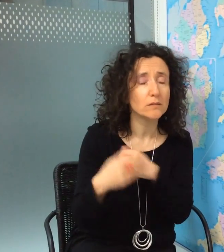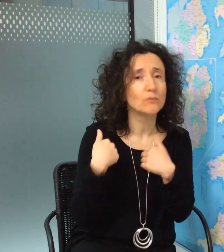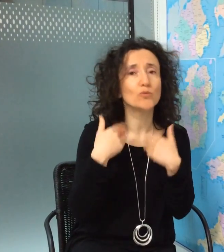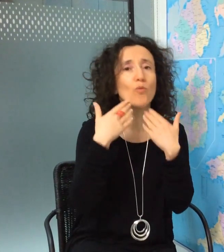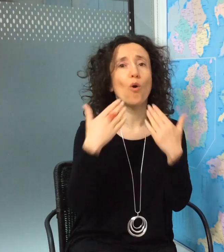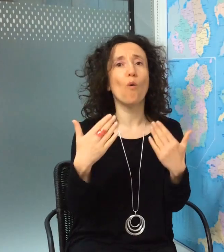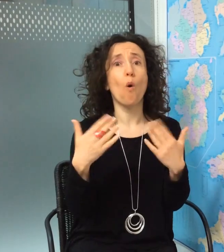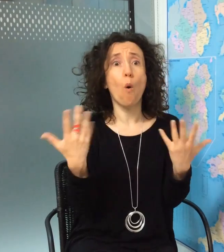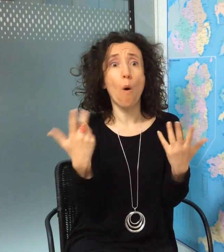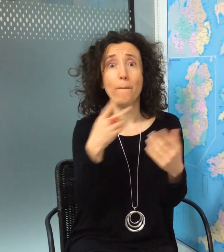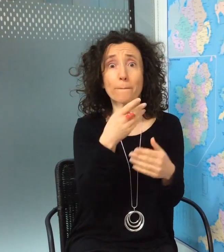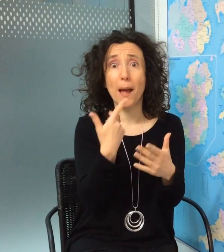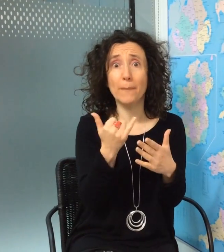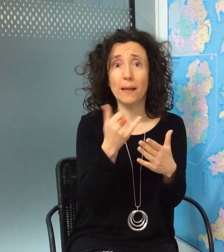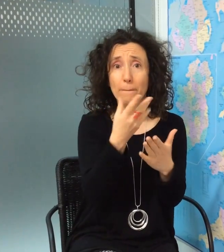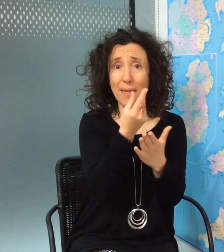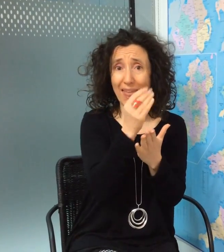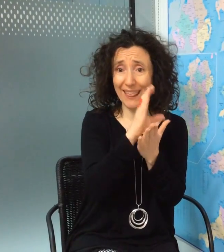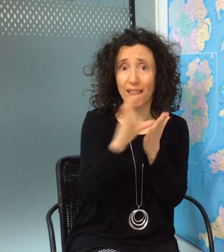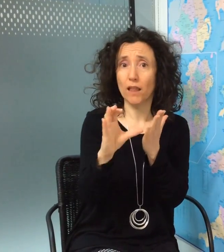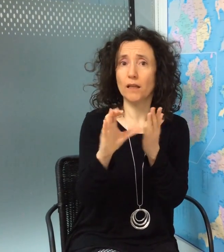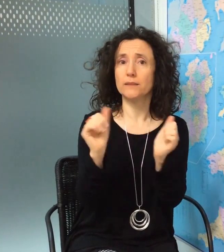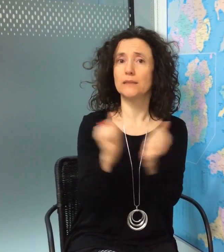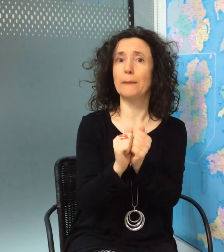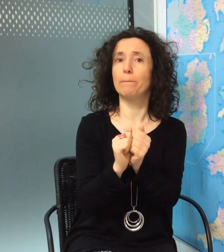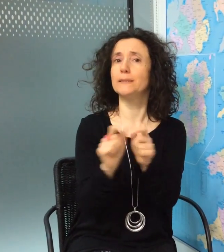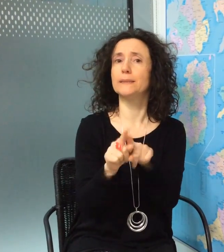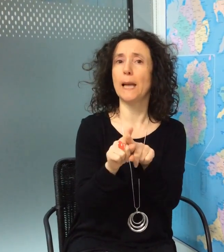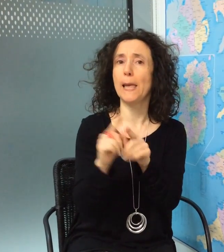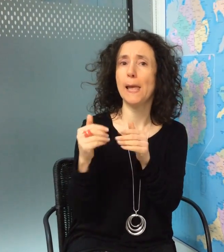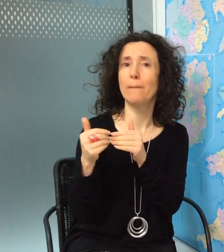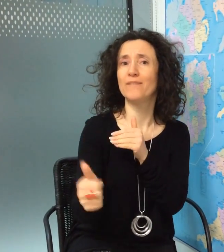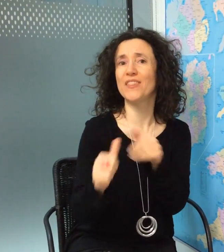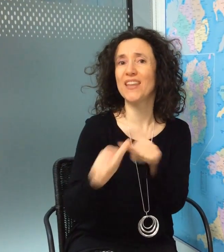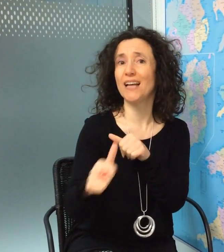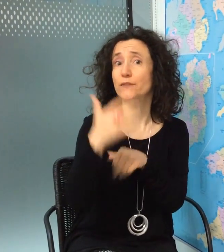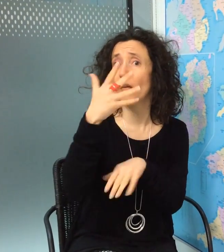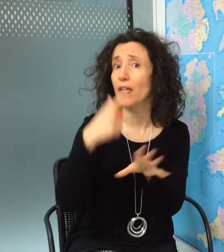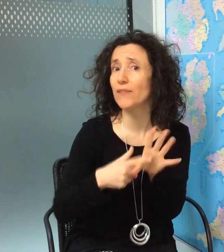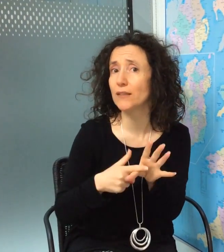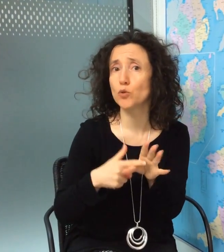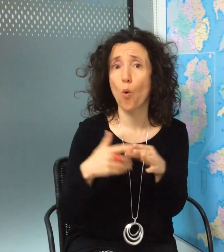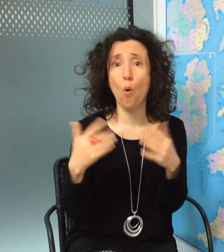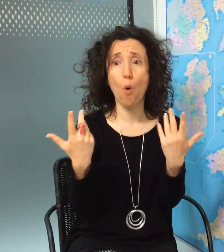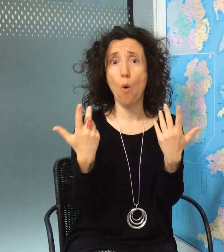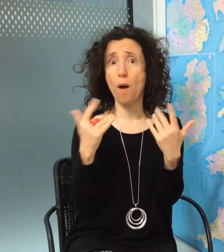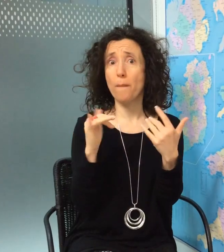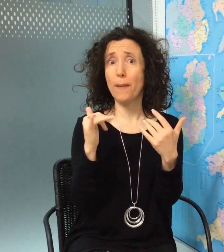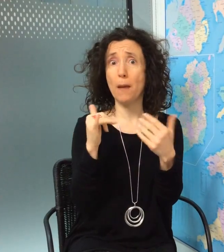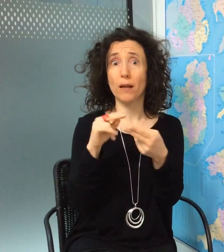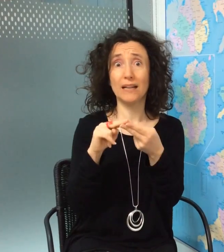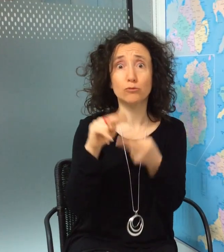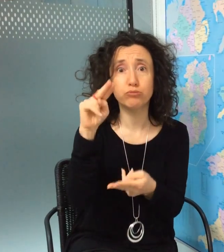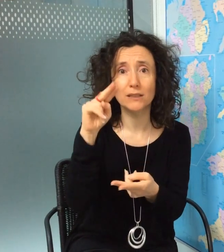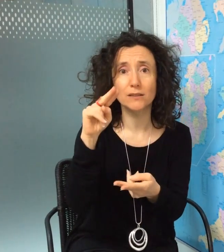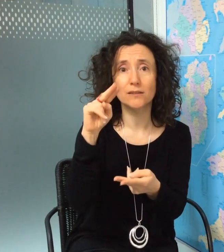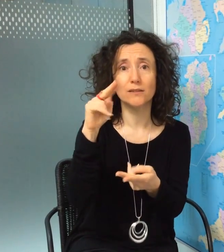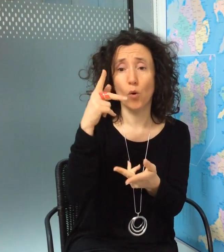Whether funding remains the same, increases or decreases over the next five years, we